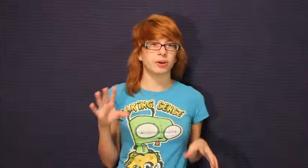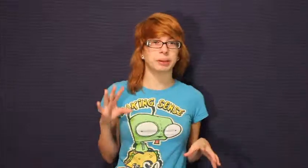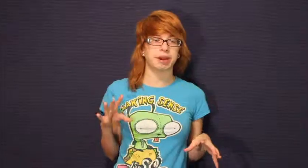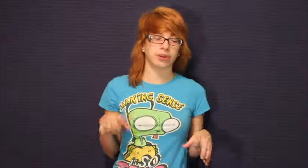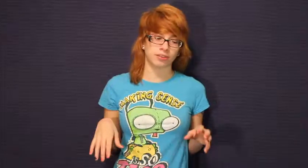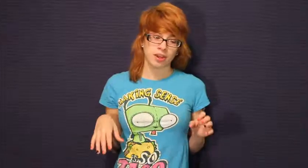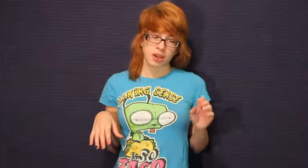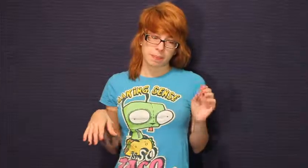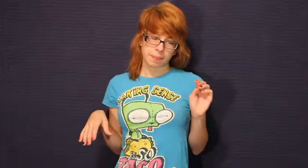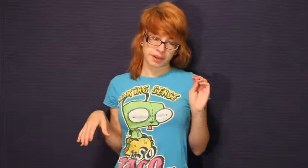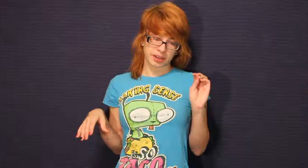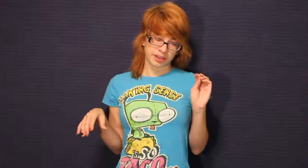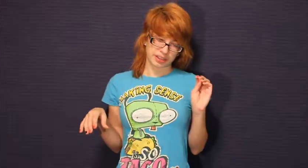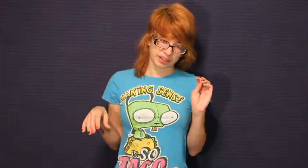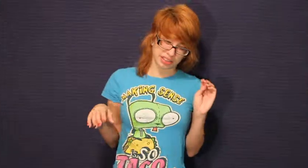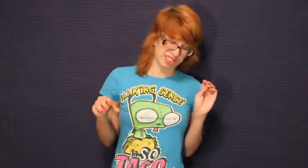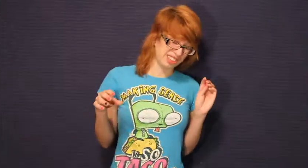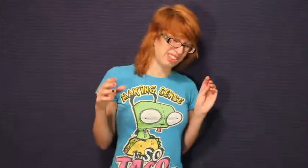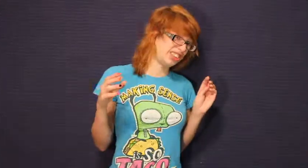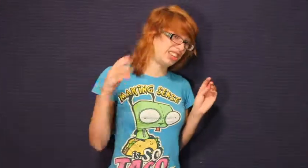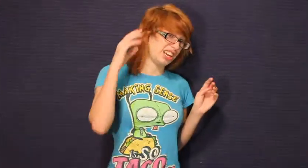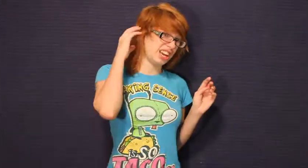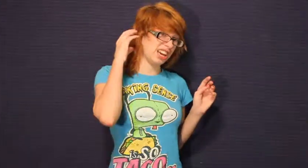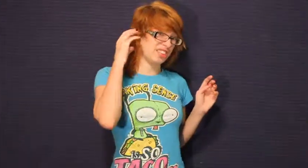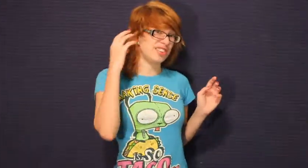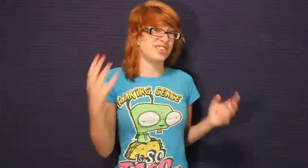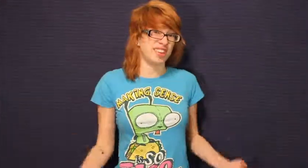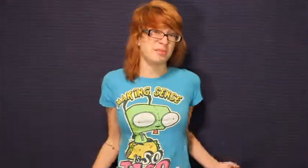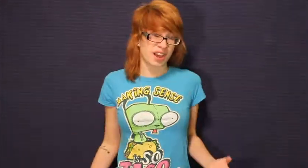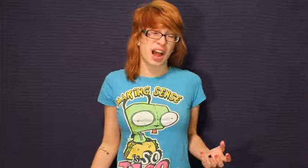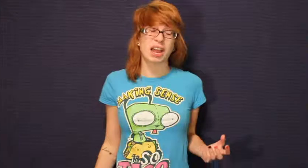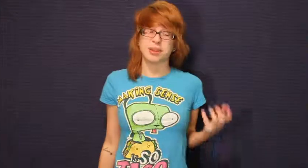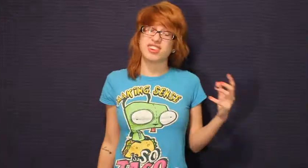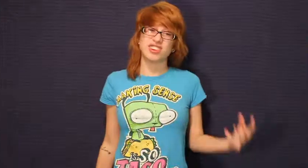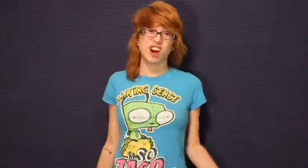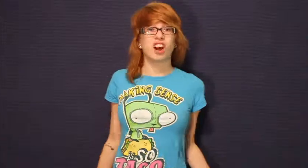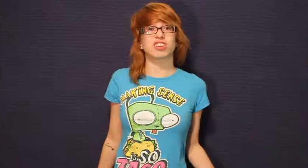Pokepowers, but at the same time it sucks.